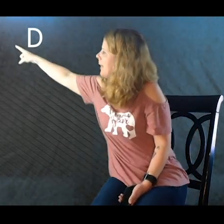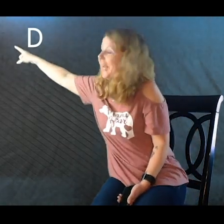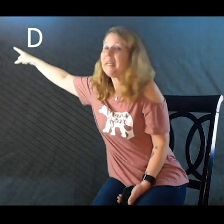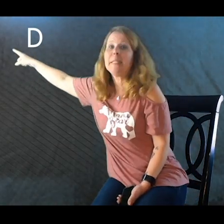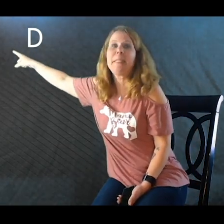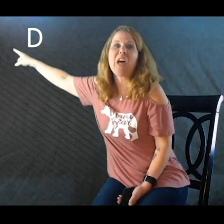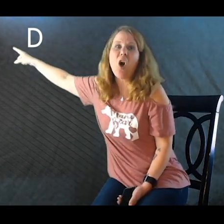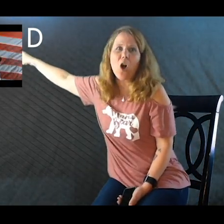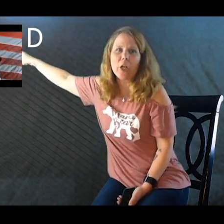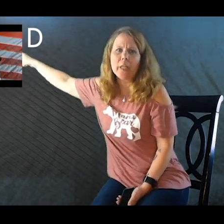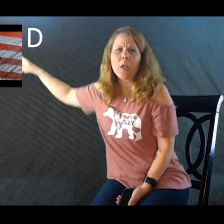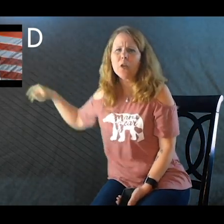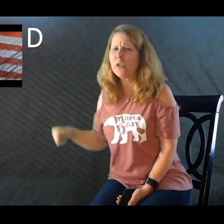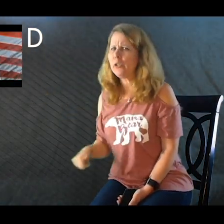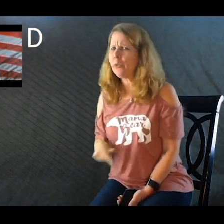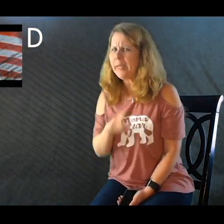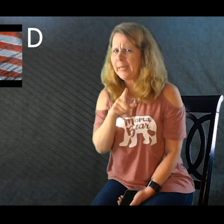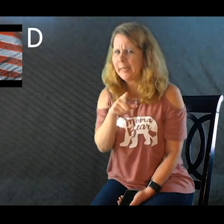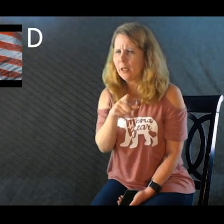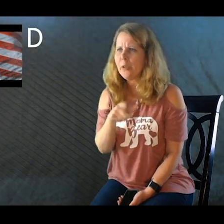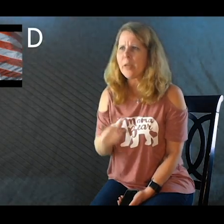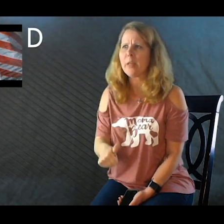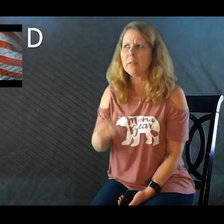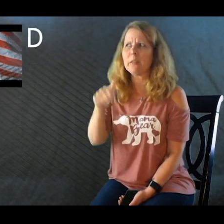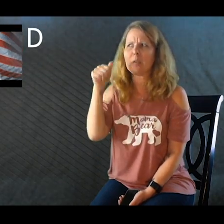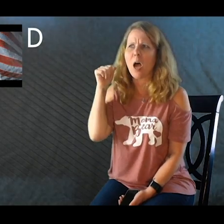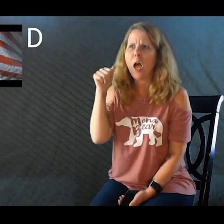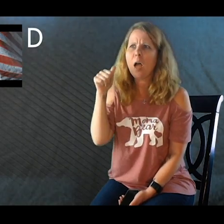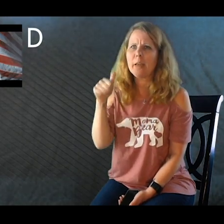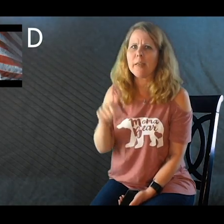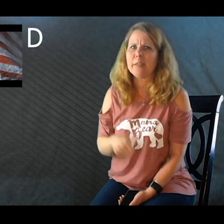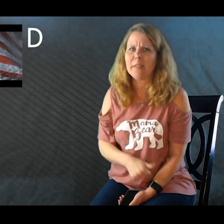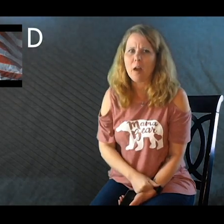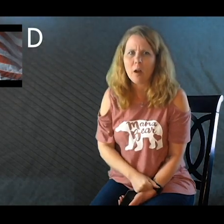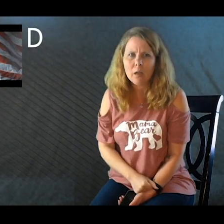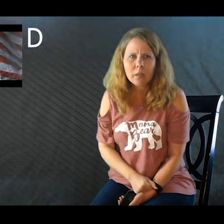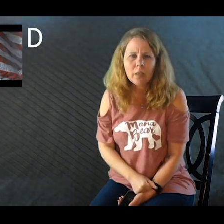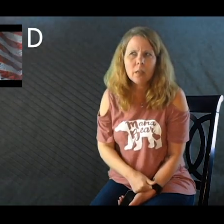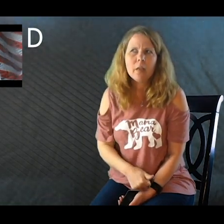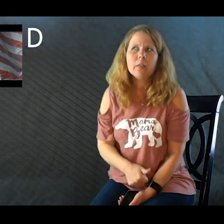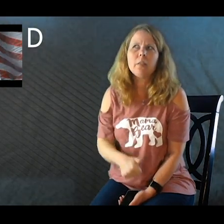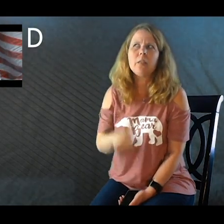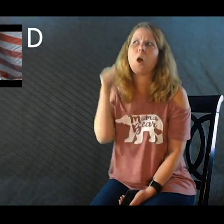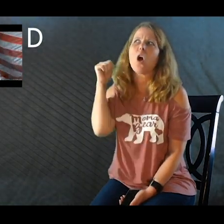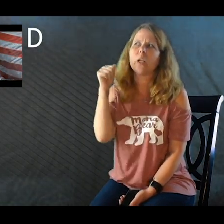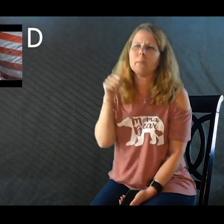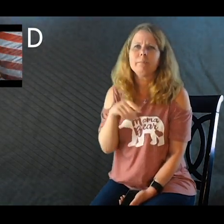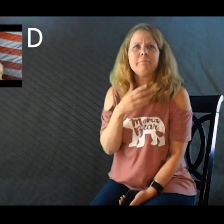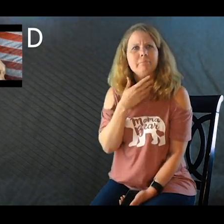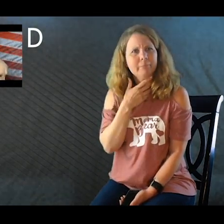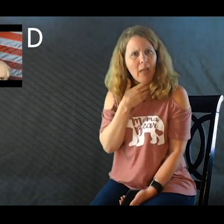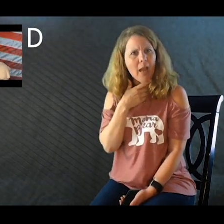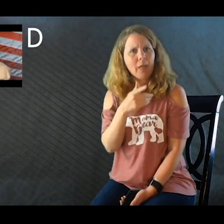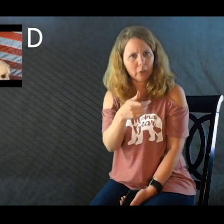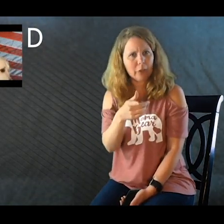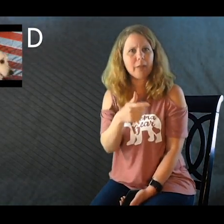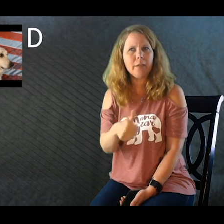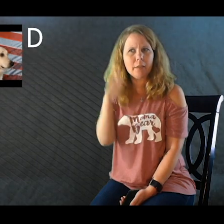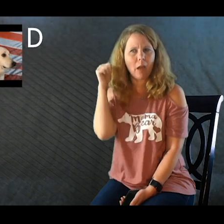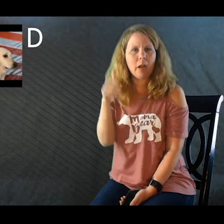a dog. Do you hear the duh in dog? Dog. I heard the duh,